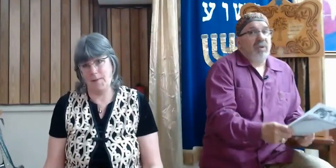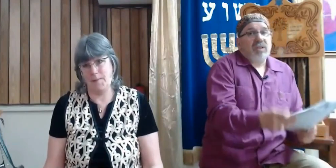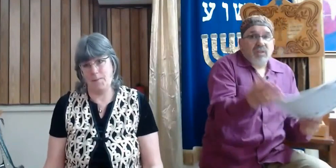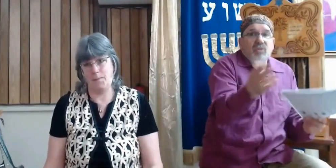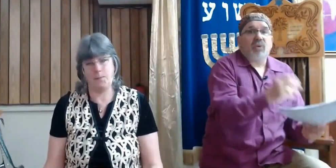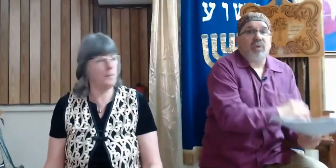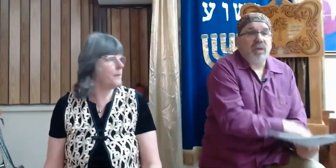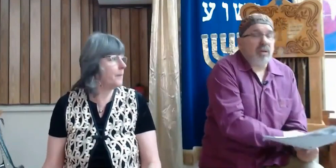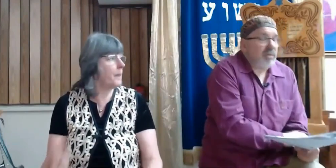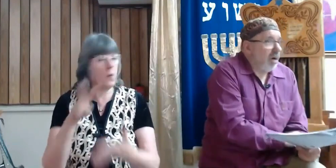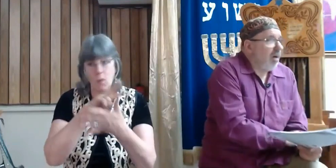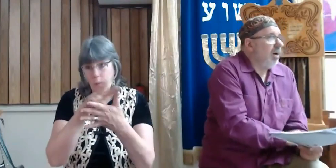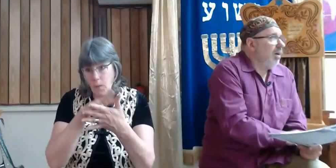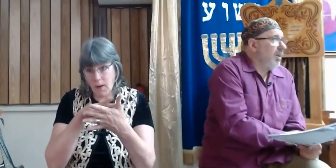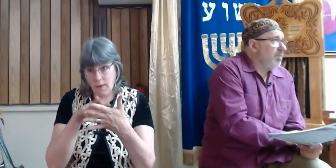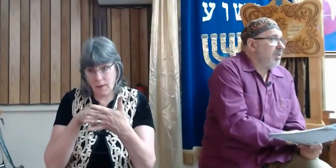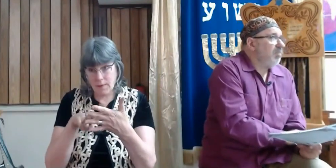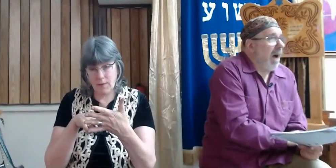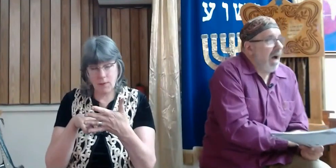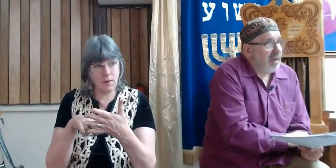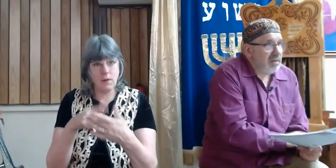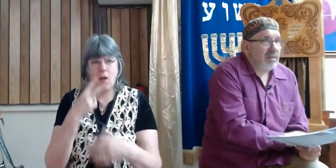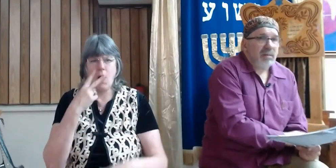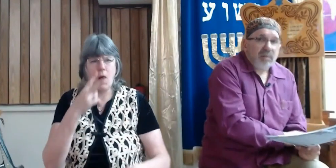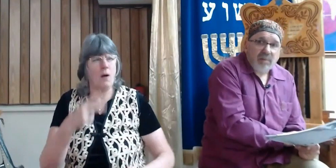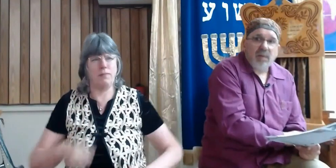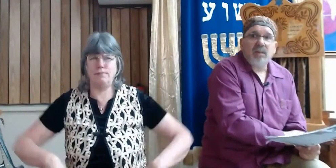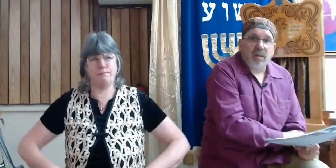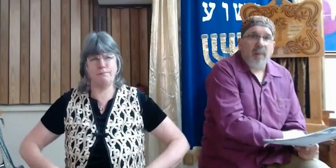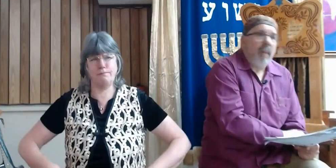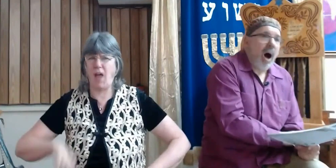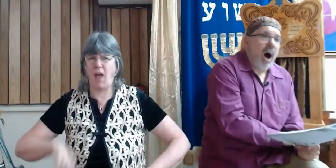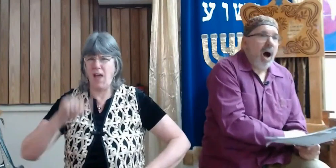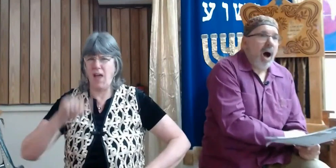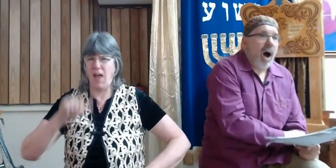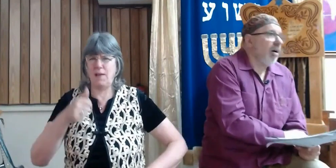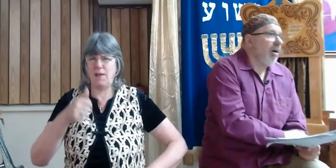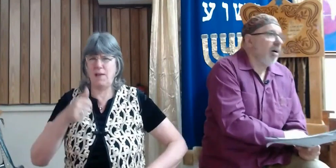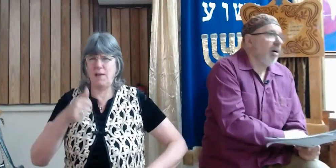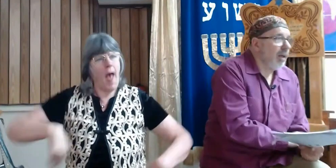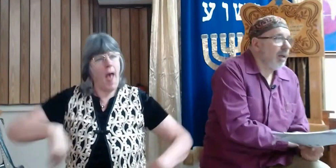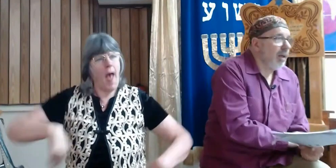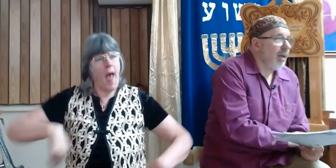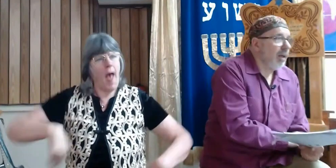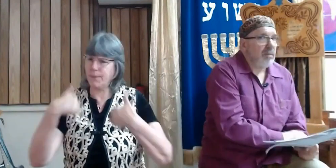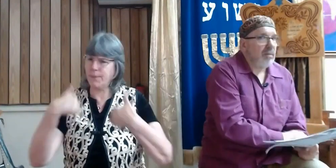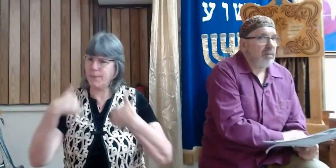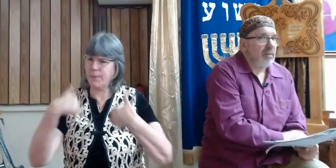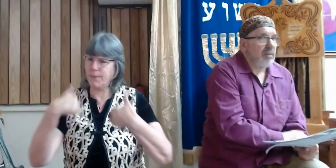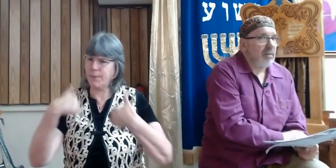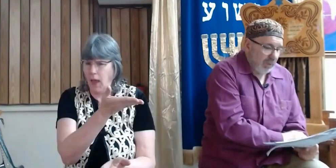we read this story and we say, them spies. Come on. How could they?